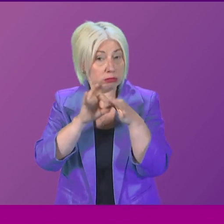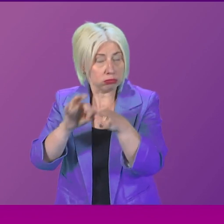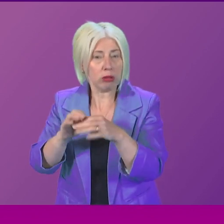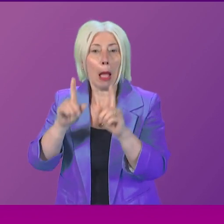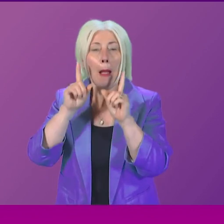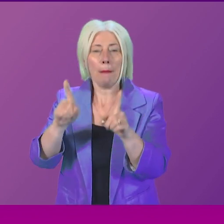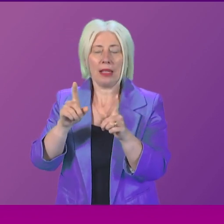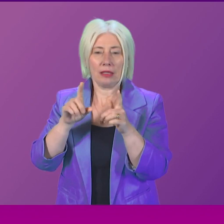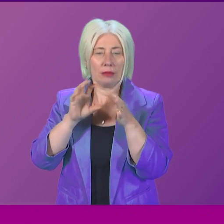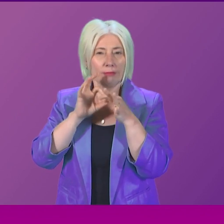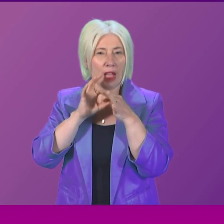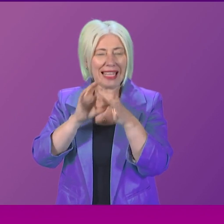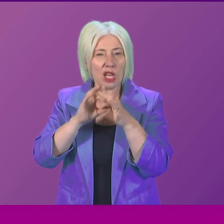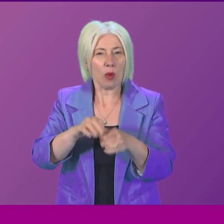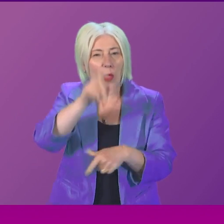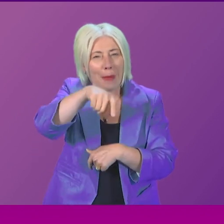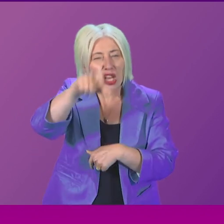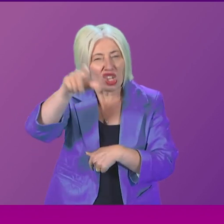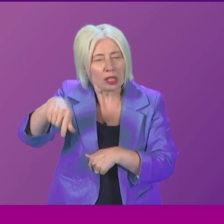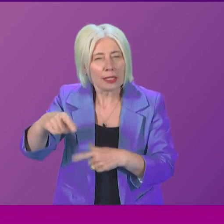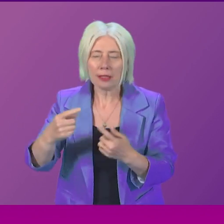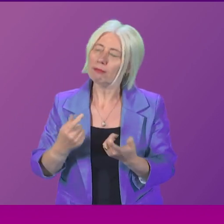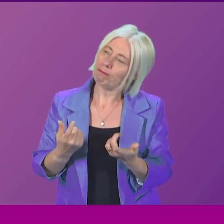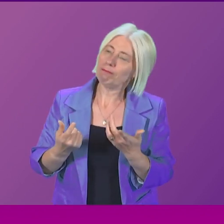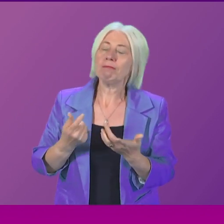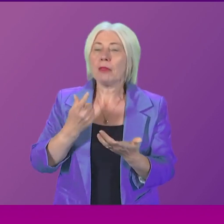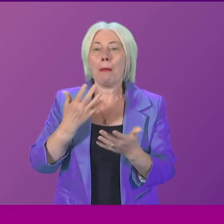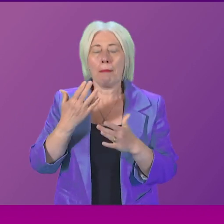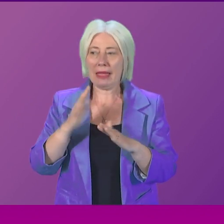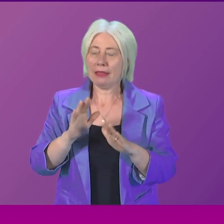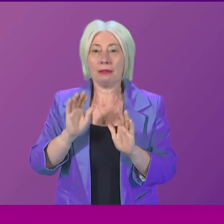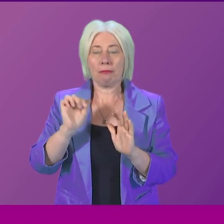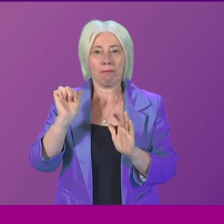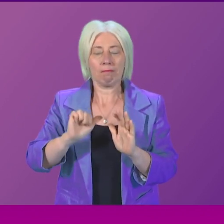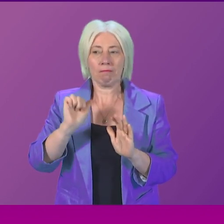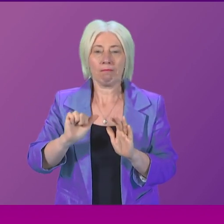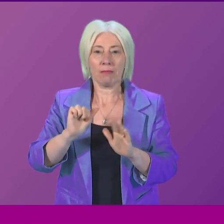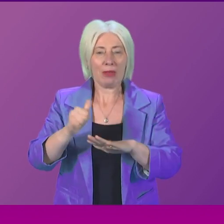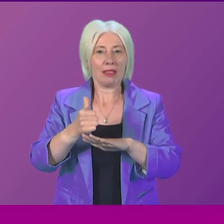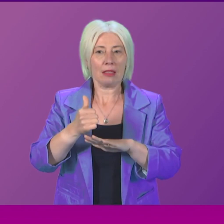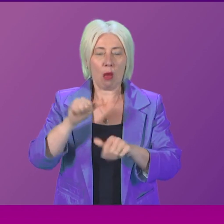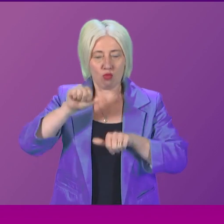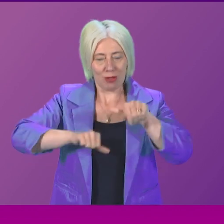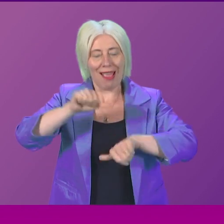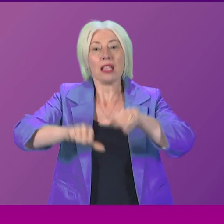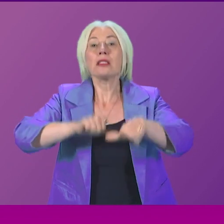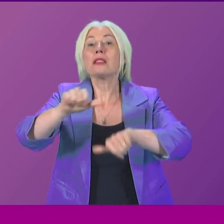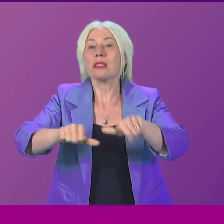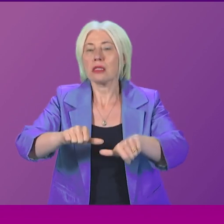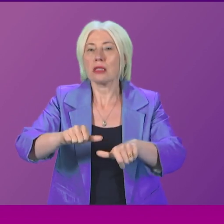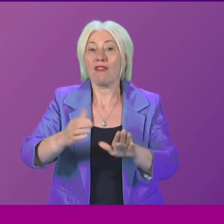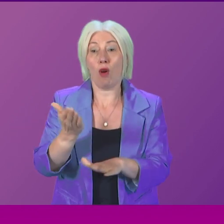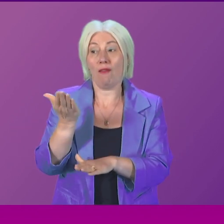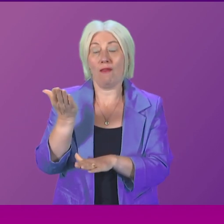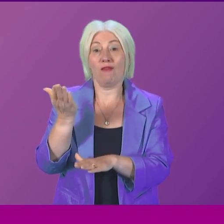around engagement with patients, there has been an established process for former